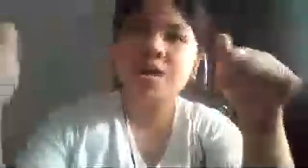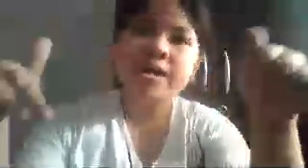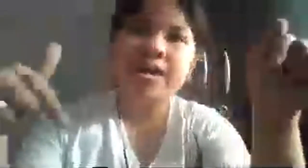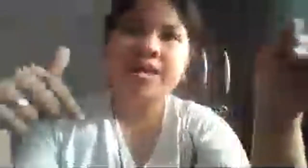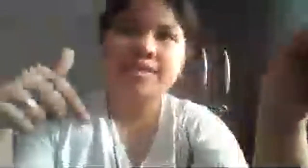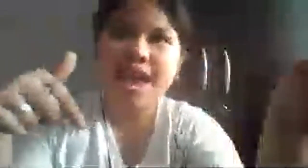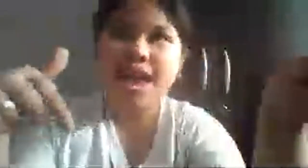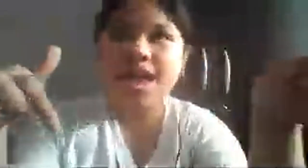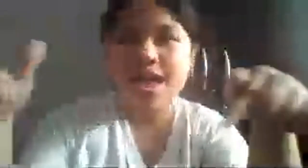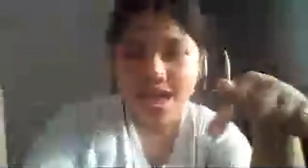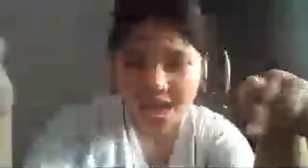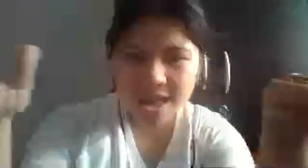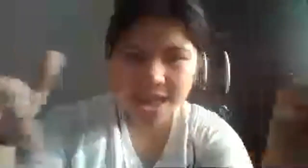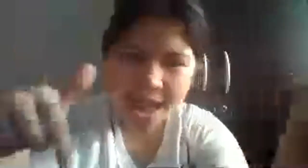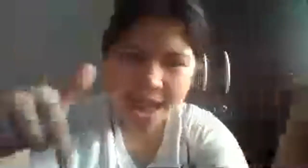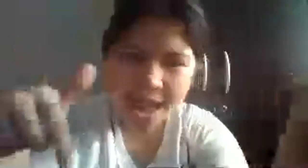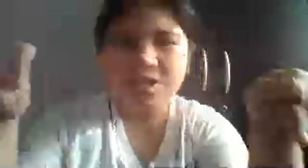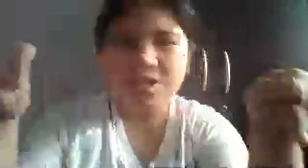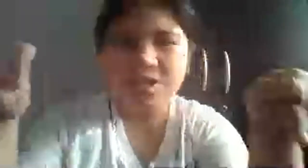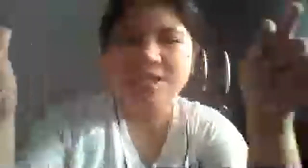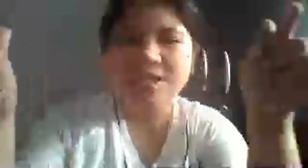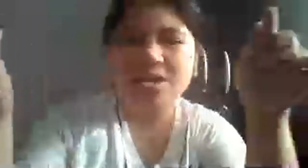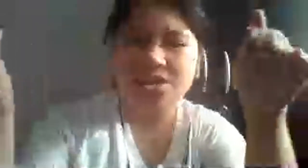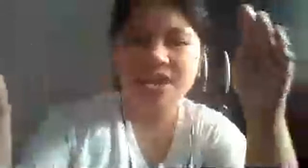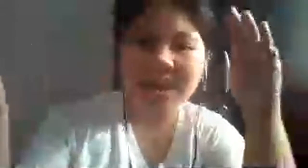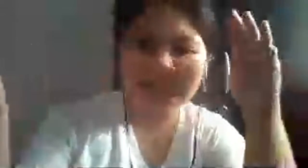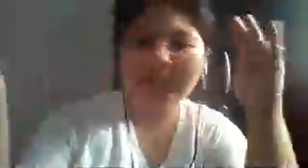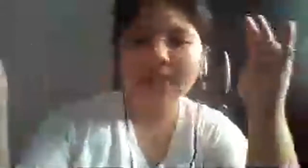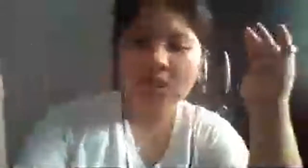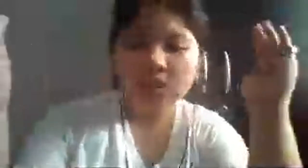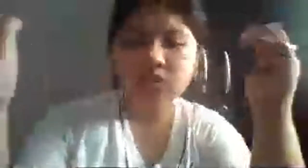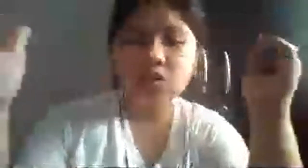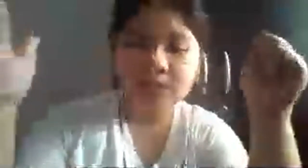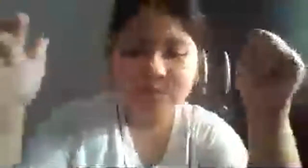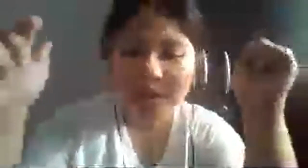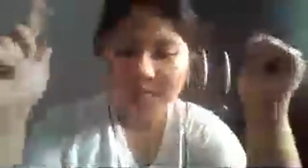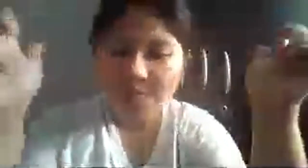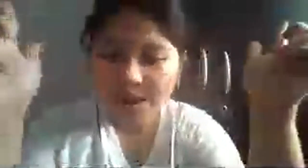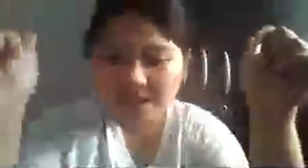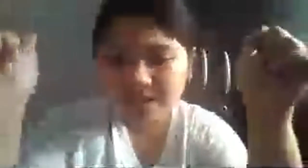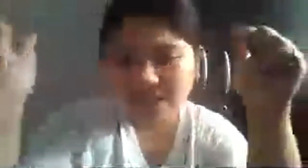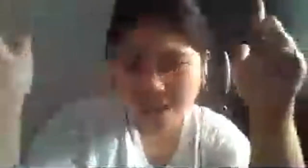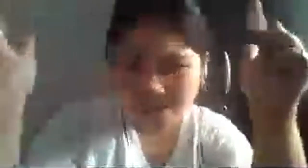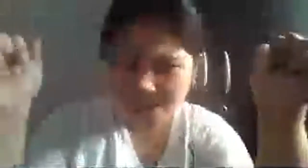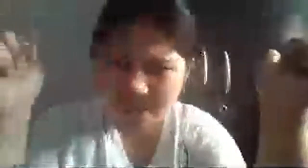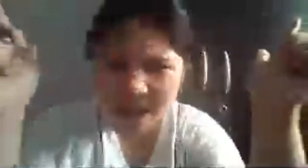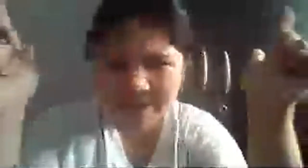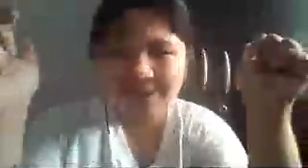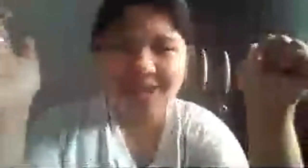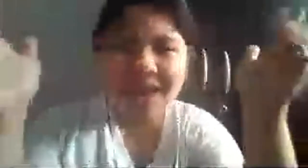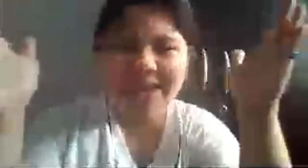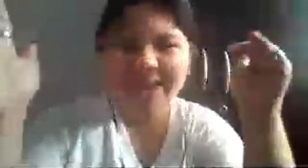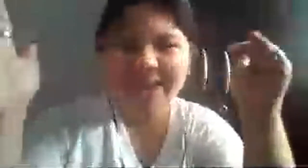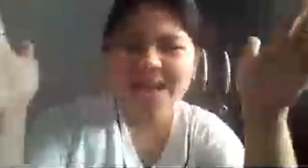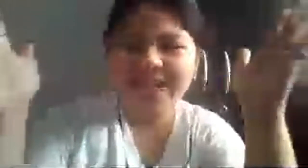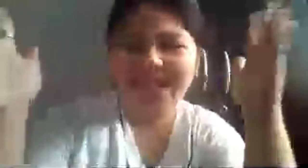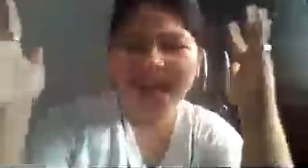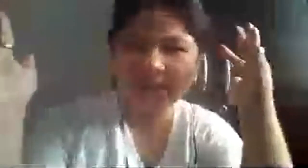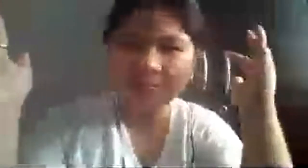Cause I am in the stars tonight So watch me bring the fire set the night light